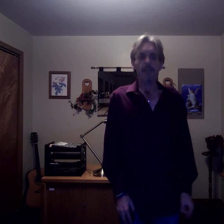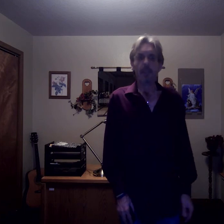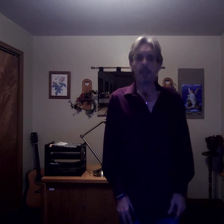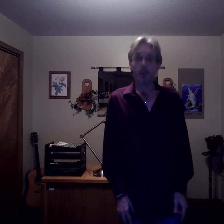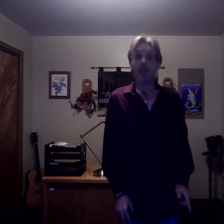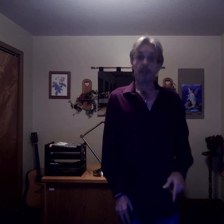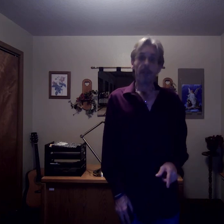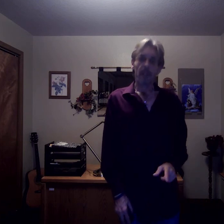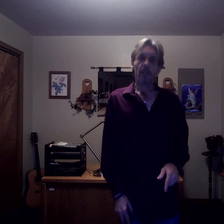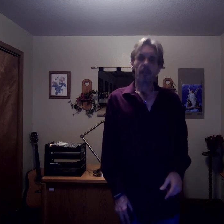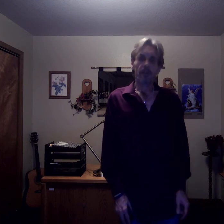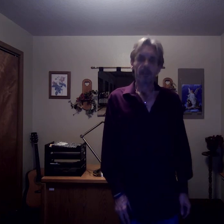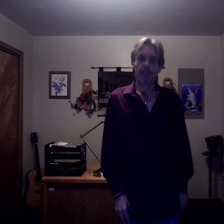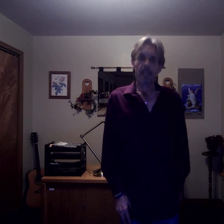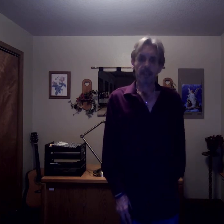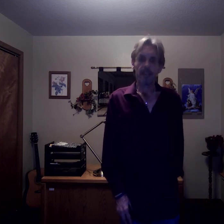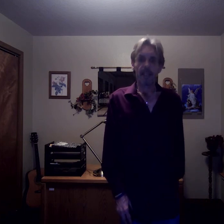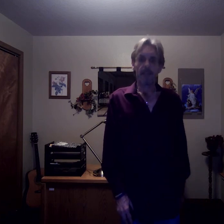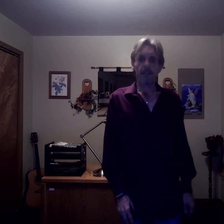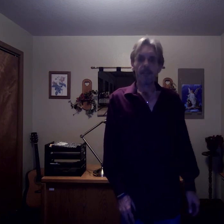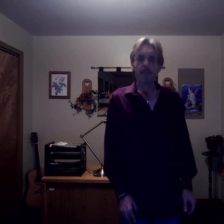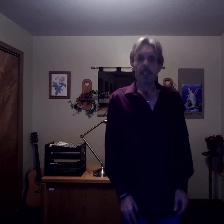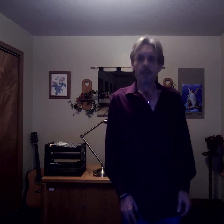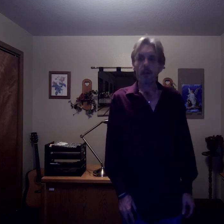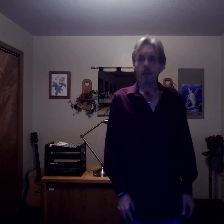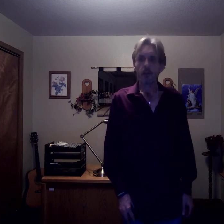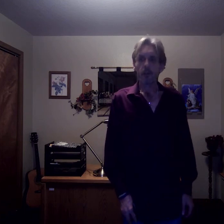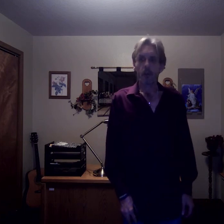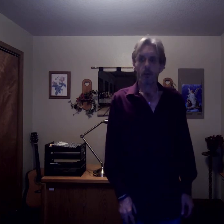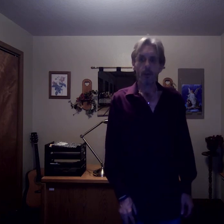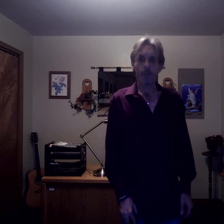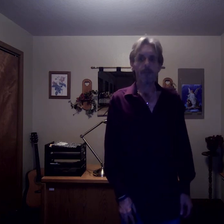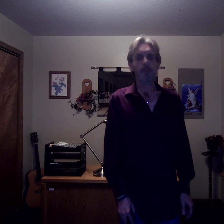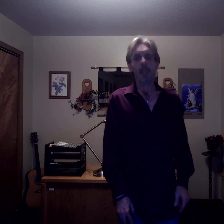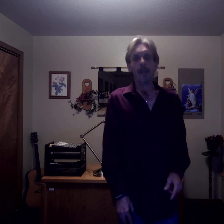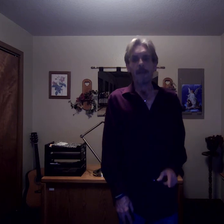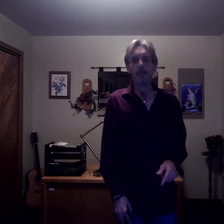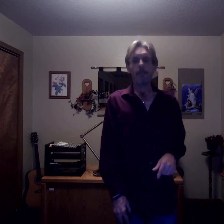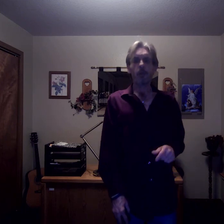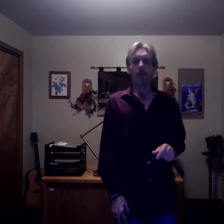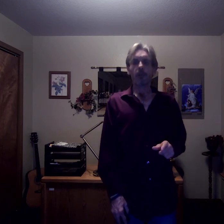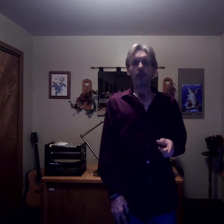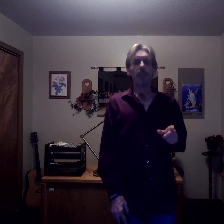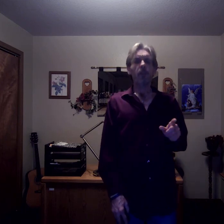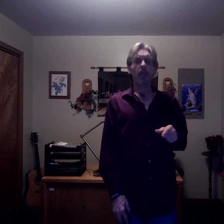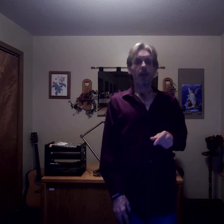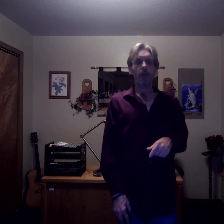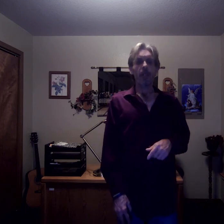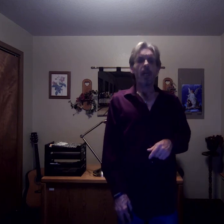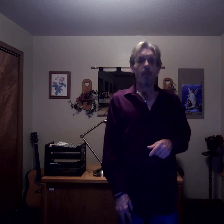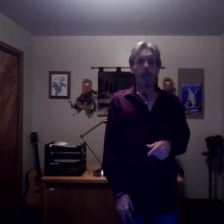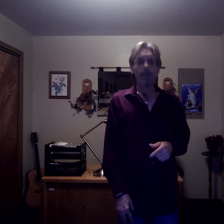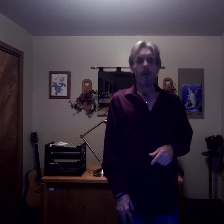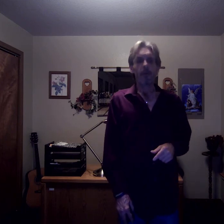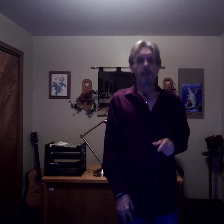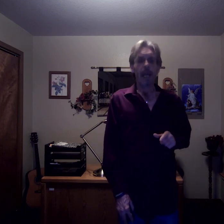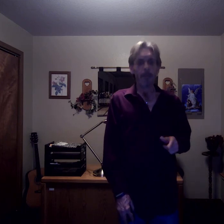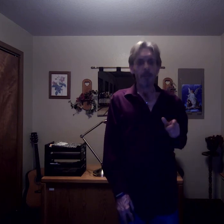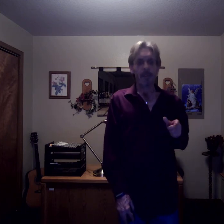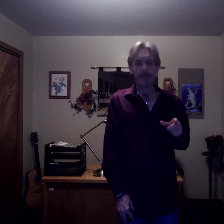study was the rise of this kind today. It has also shown that music learning in childhood might foster competencies